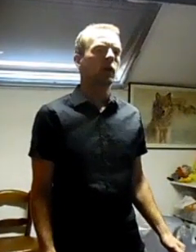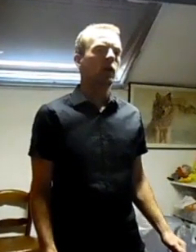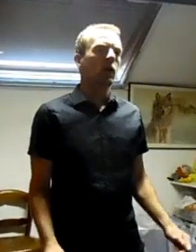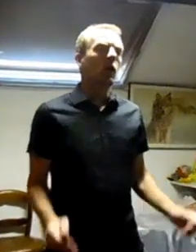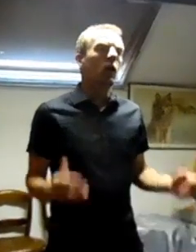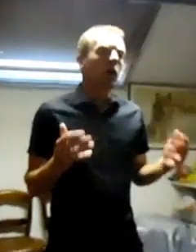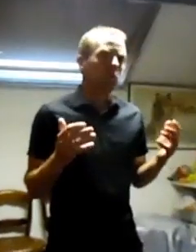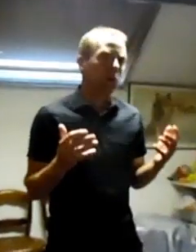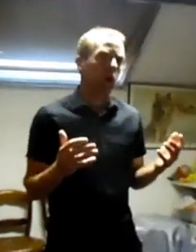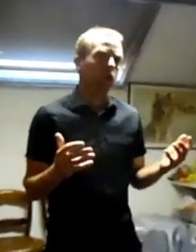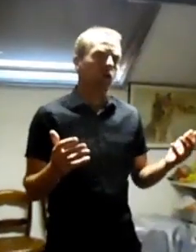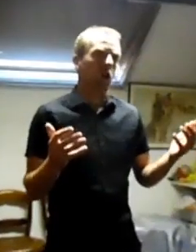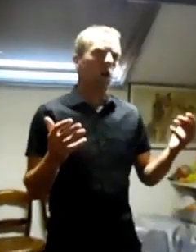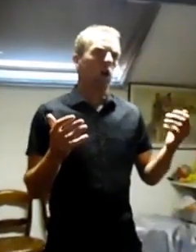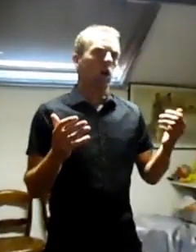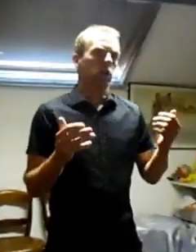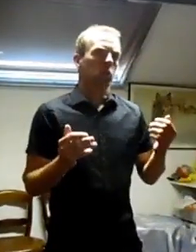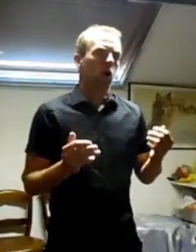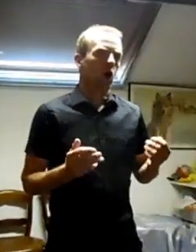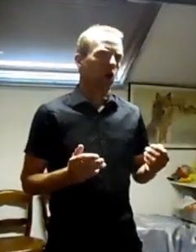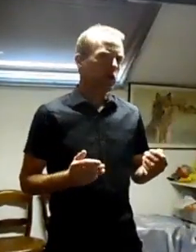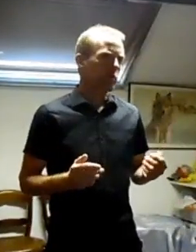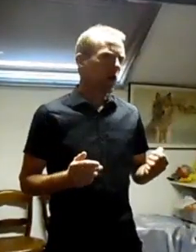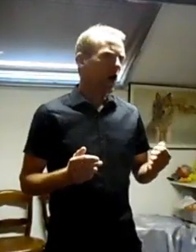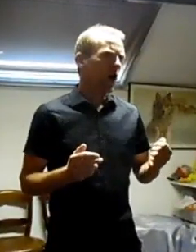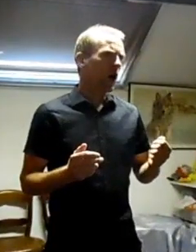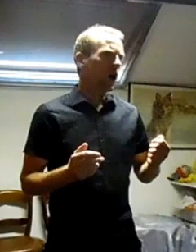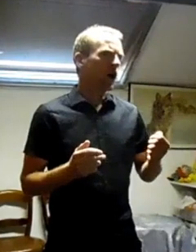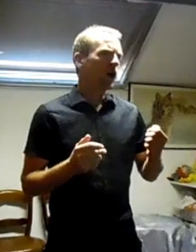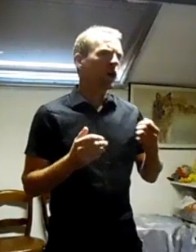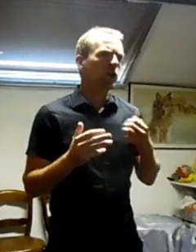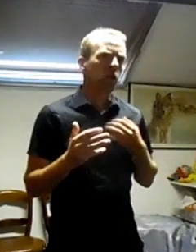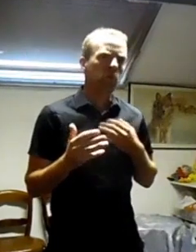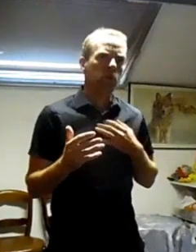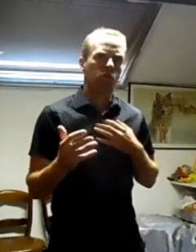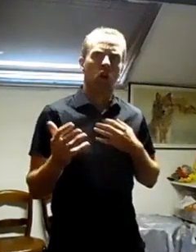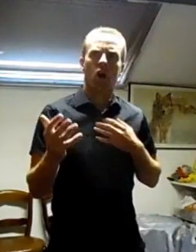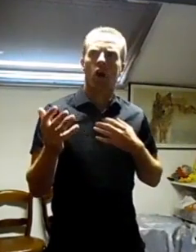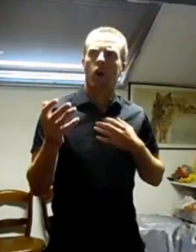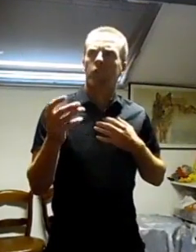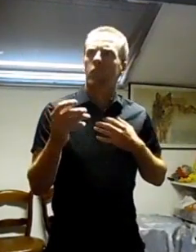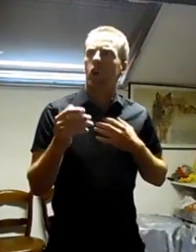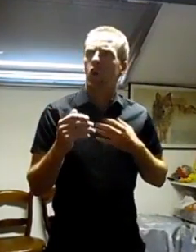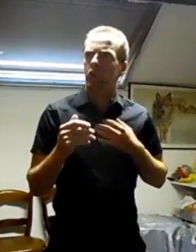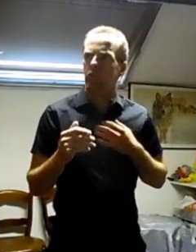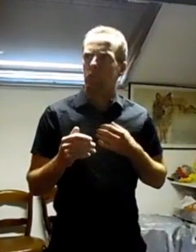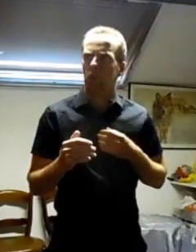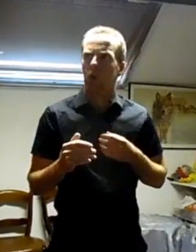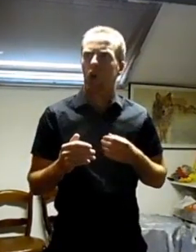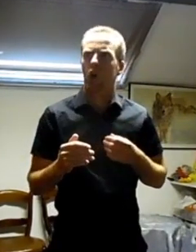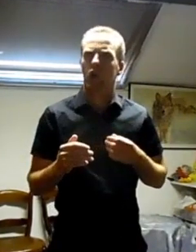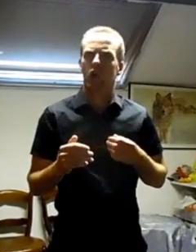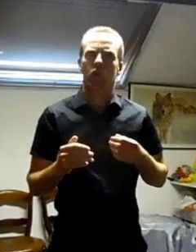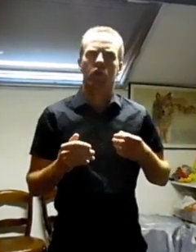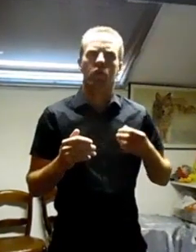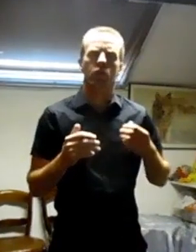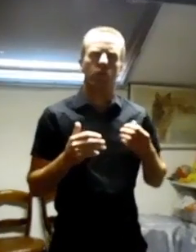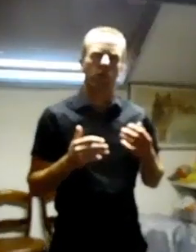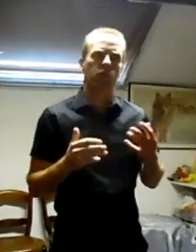My John Bonny Bente, my John Bonny praise, Where